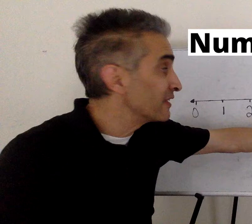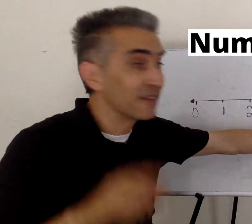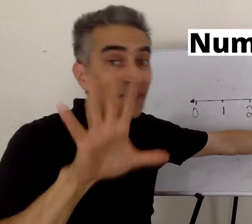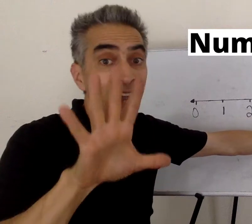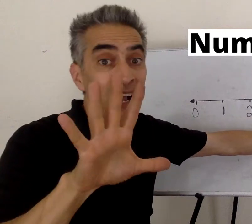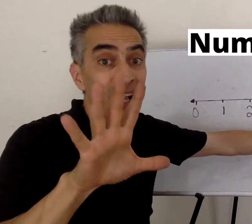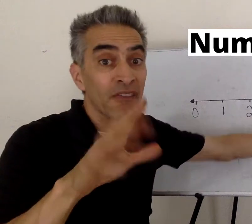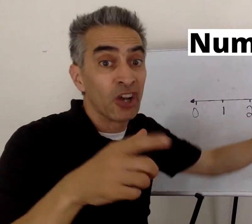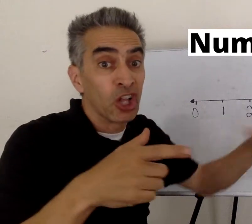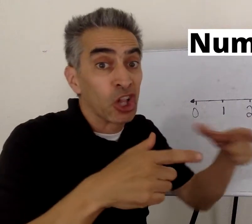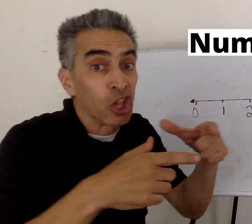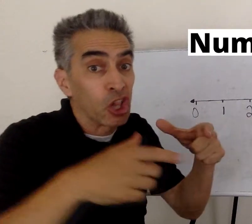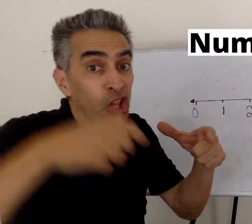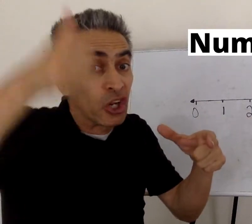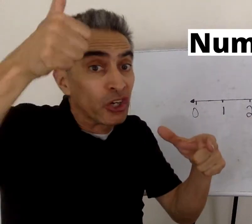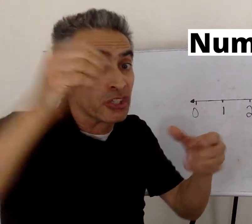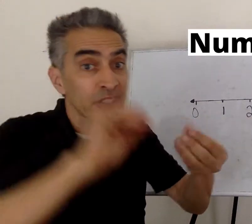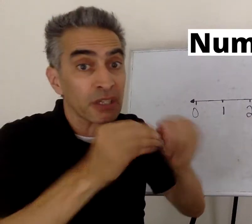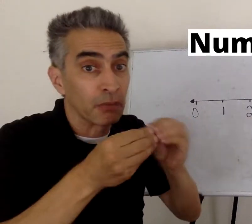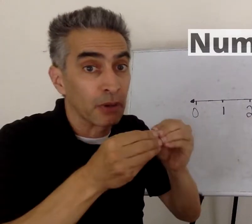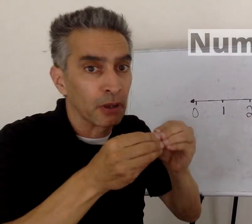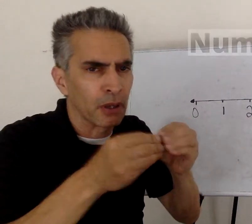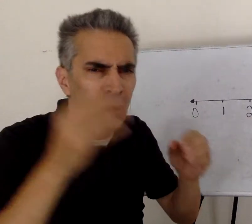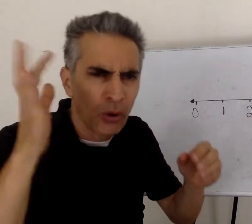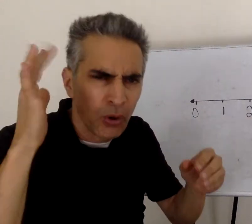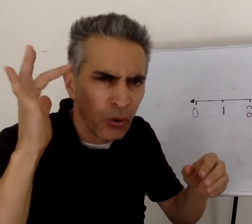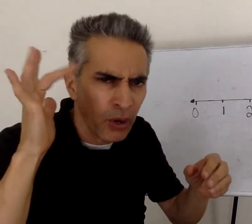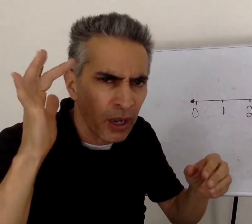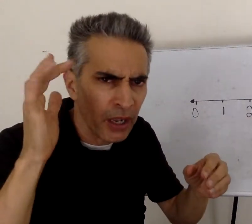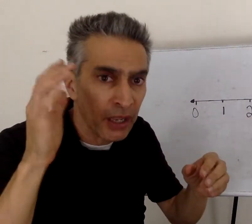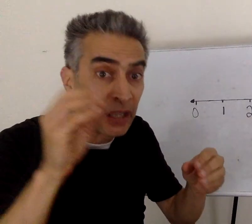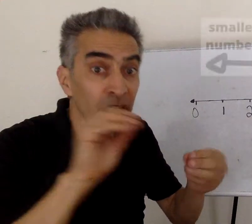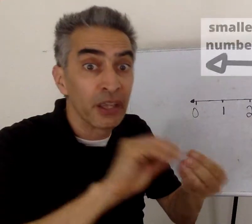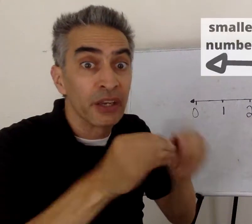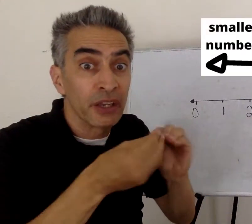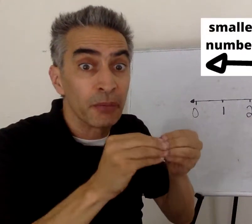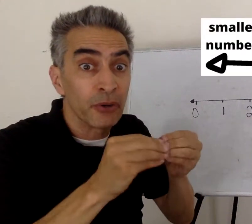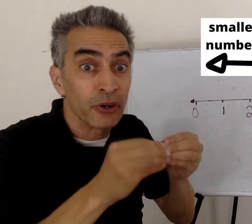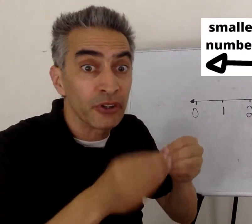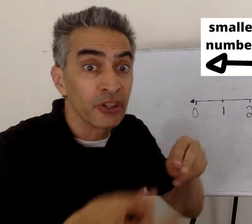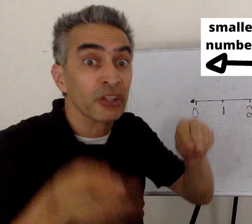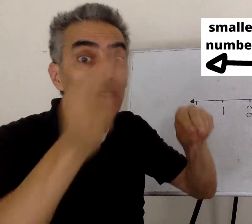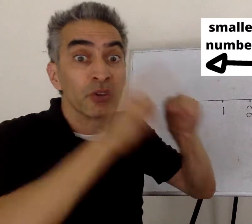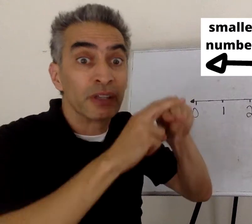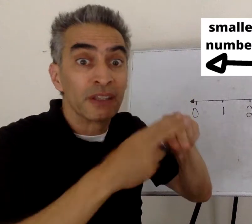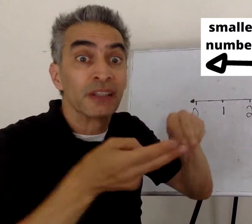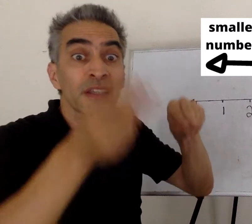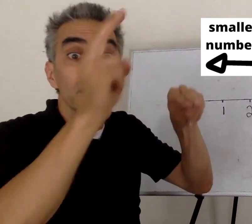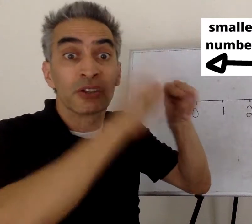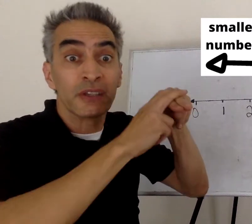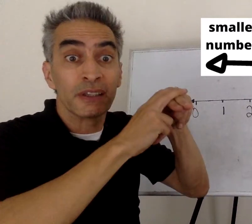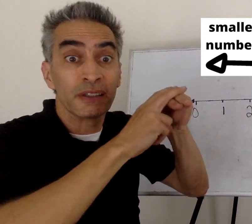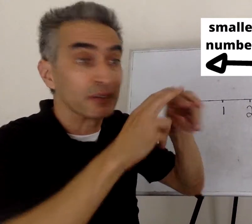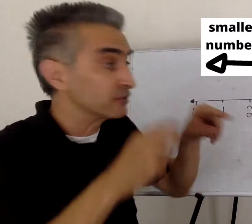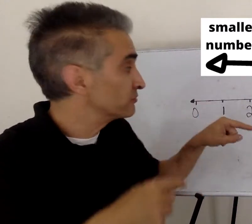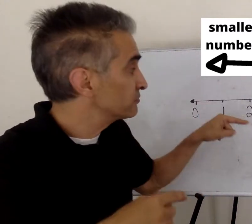Notice that this 5 is the largest number because the numbers increase in size